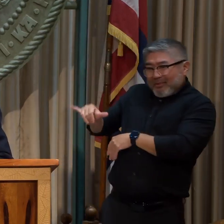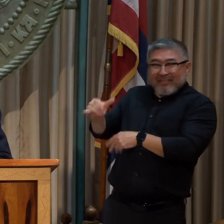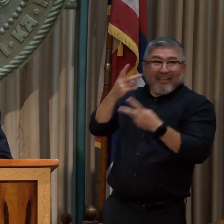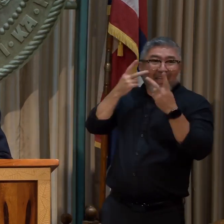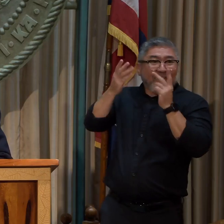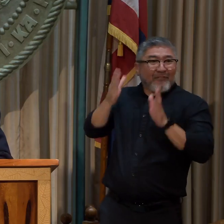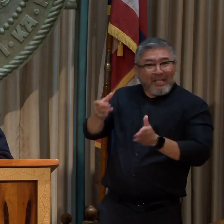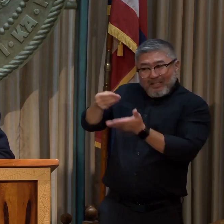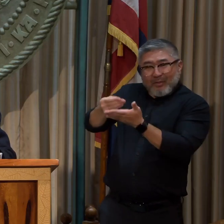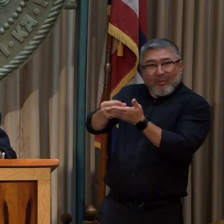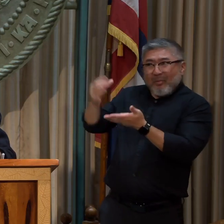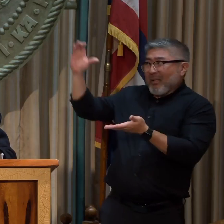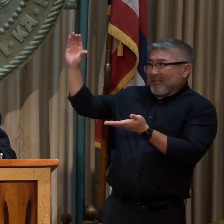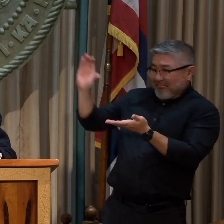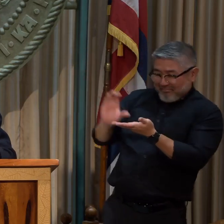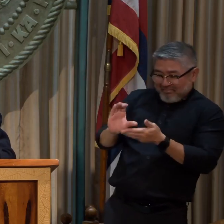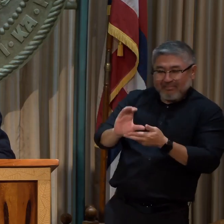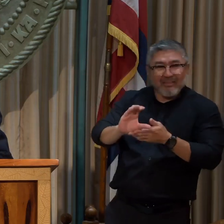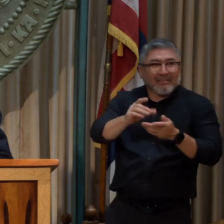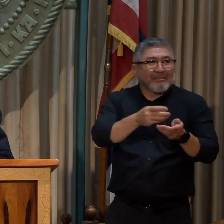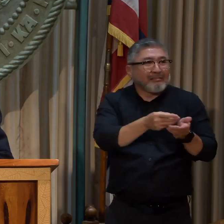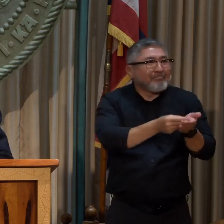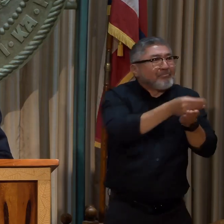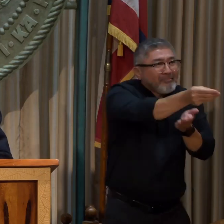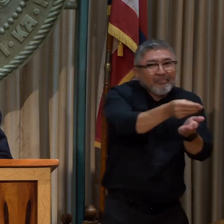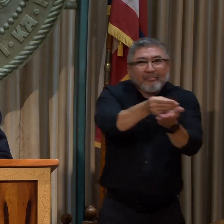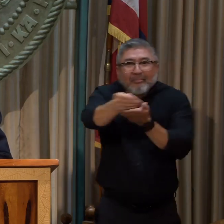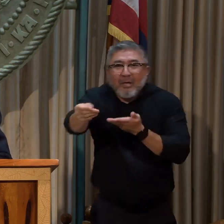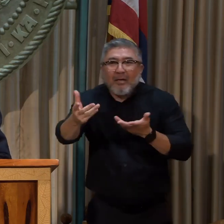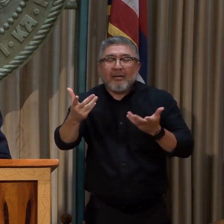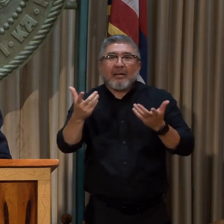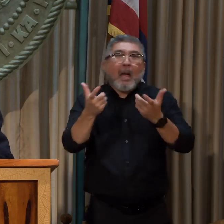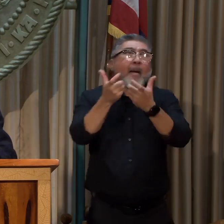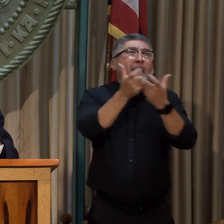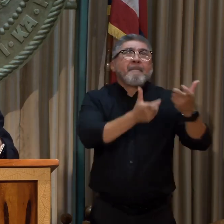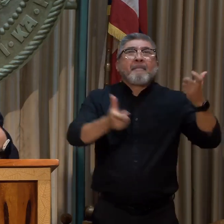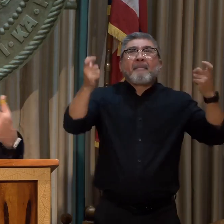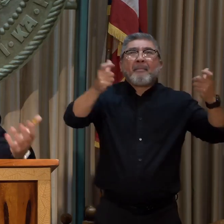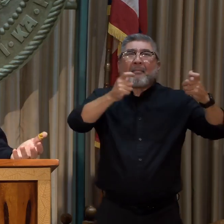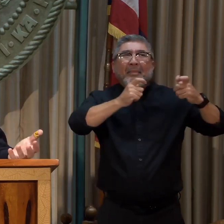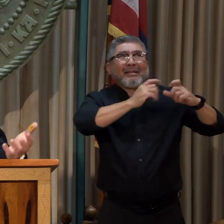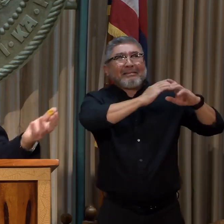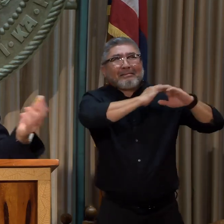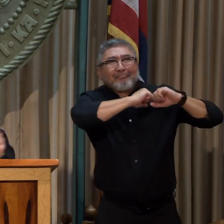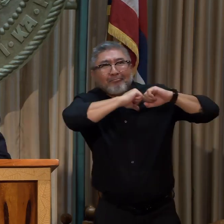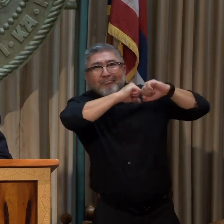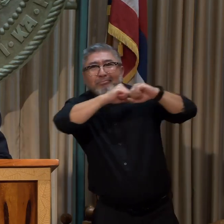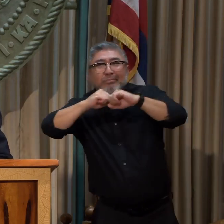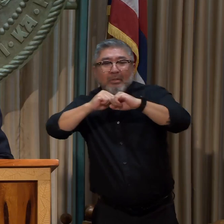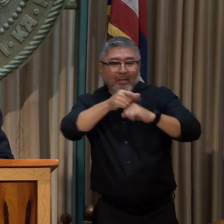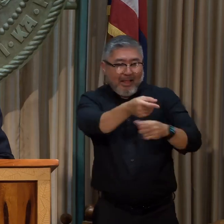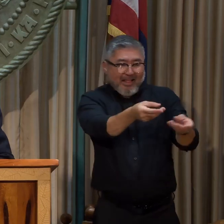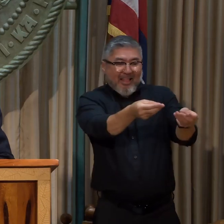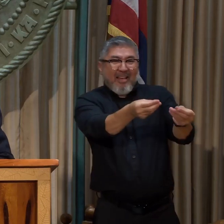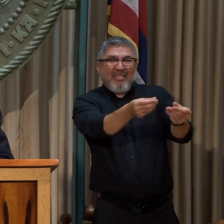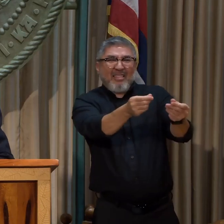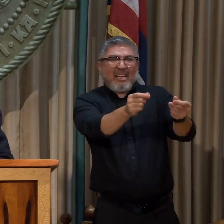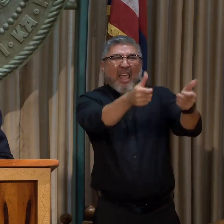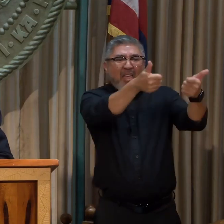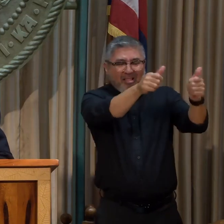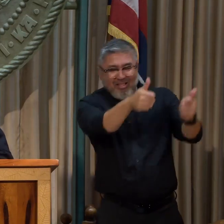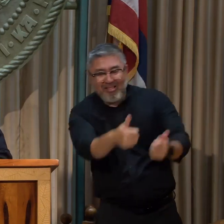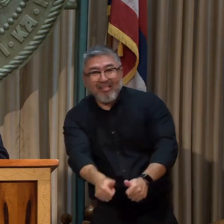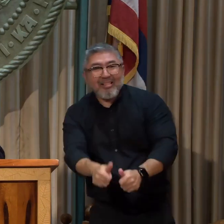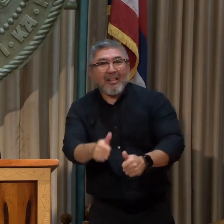bonds to navigate major protections against erosion of this, you know,